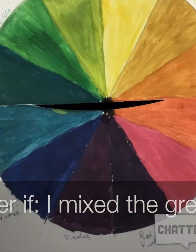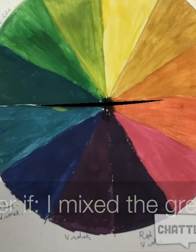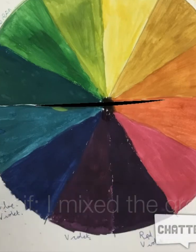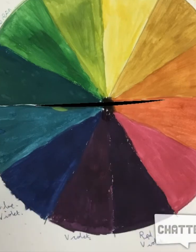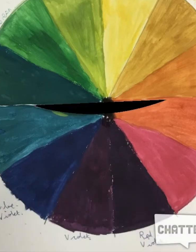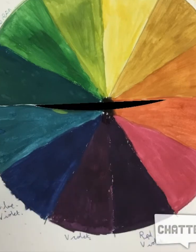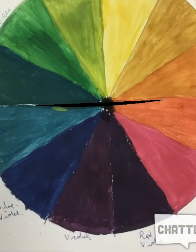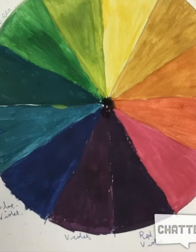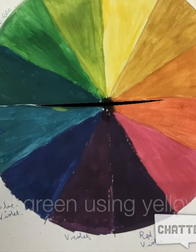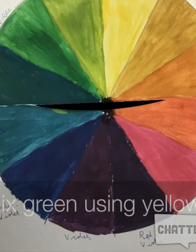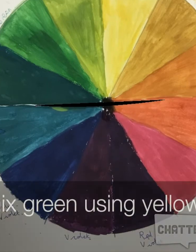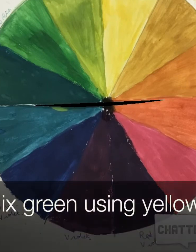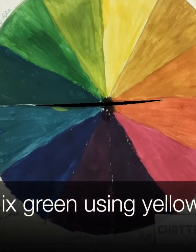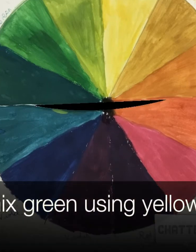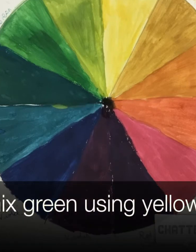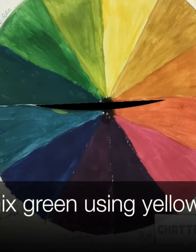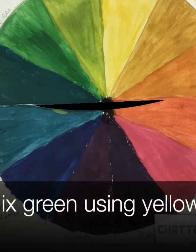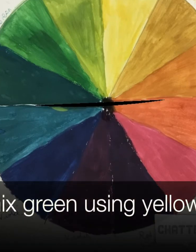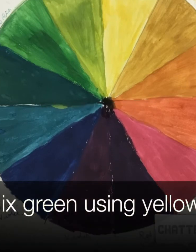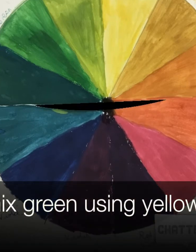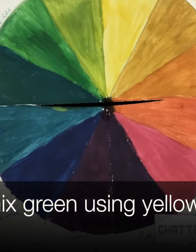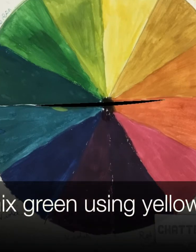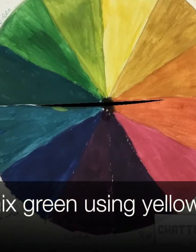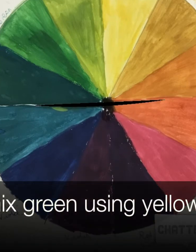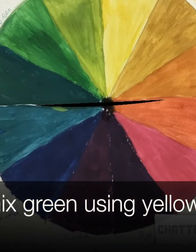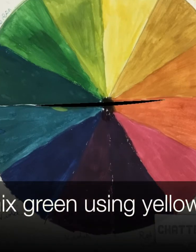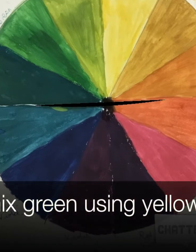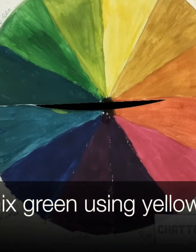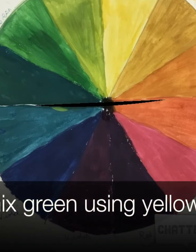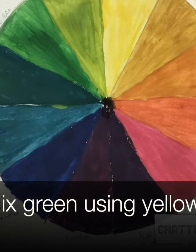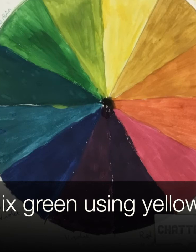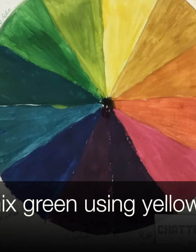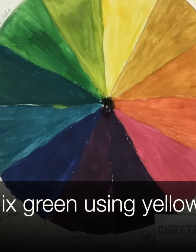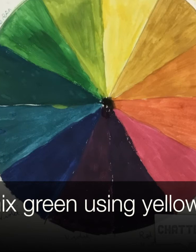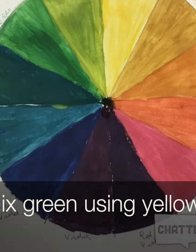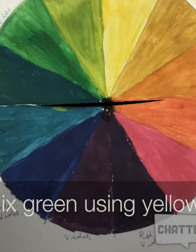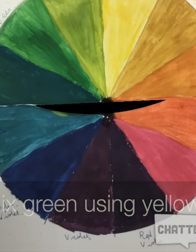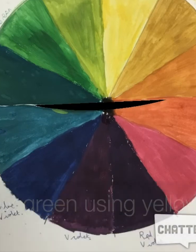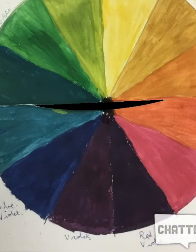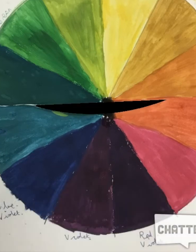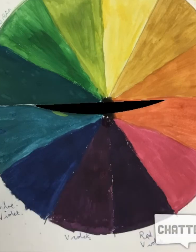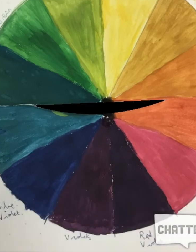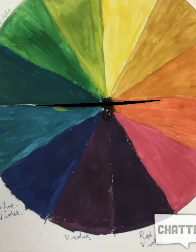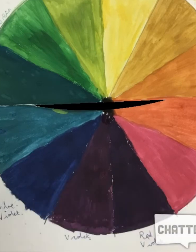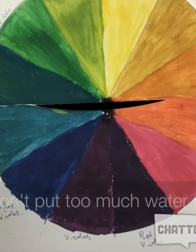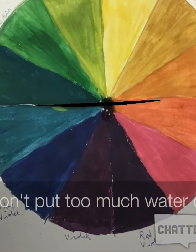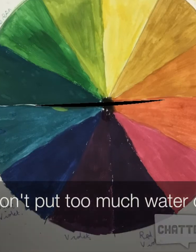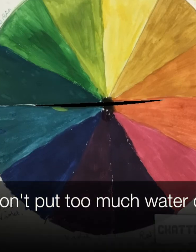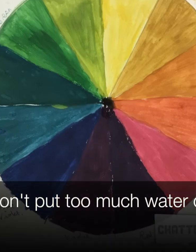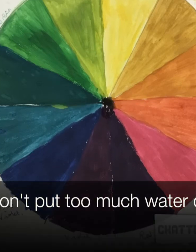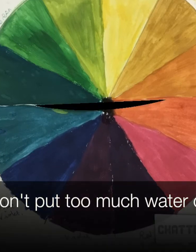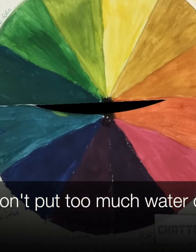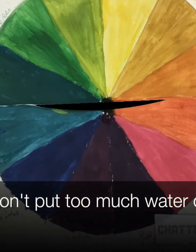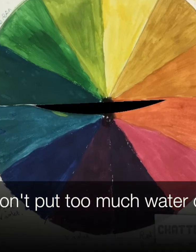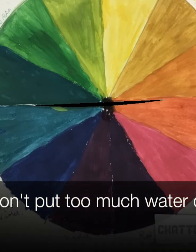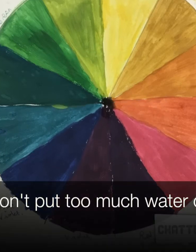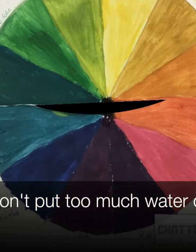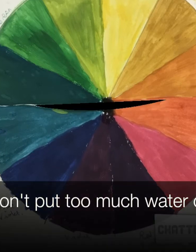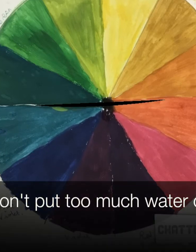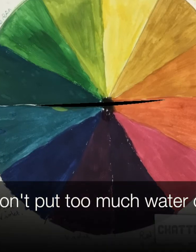from the palette, I really should have mixed green using yellow and blue. I would give some advice to other students by saying, don't put too